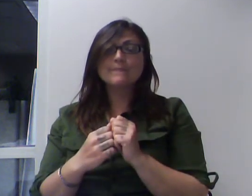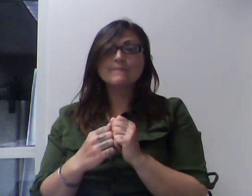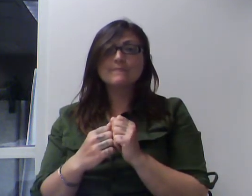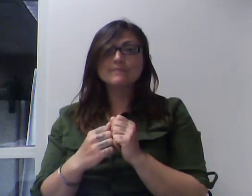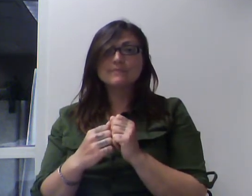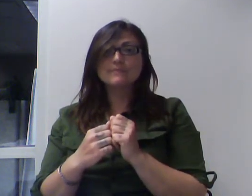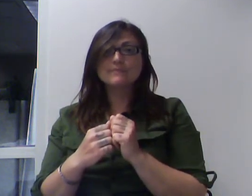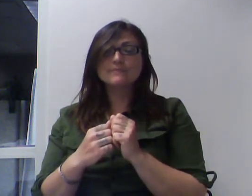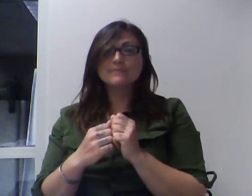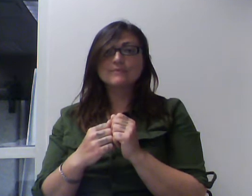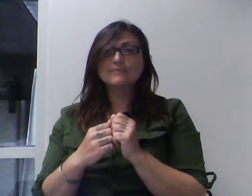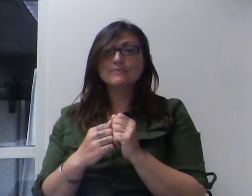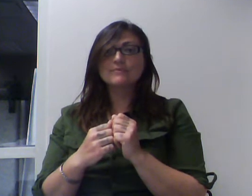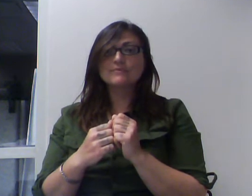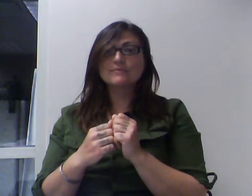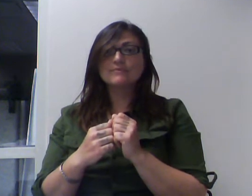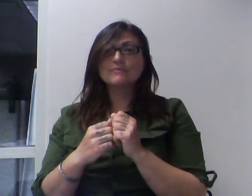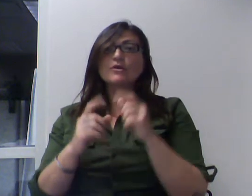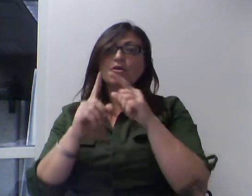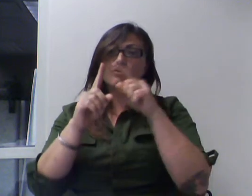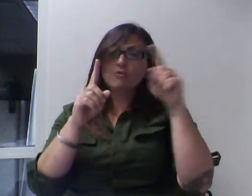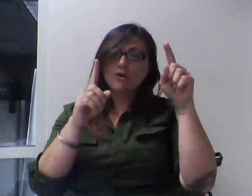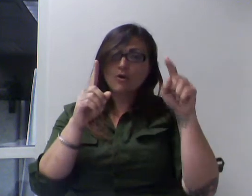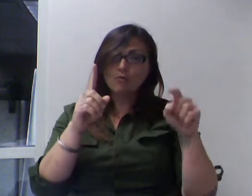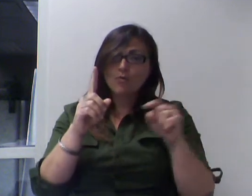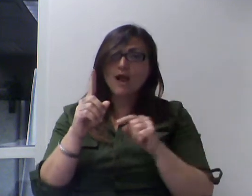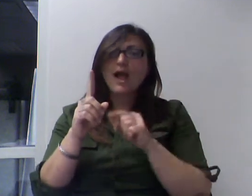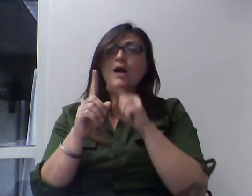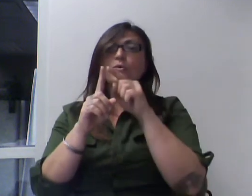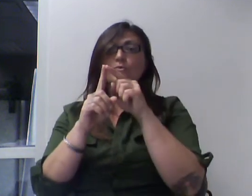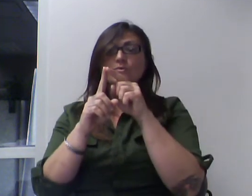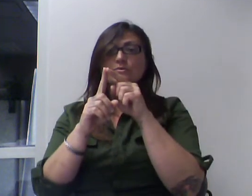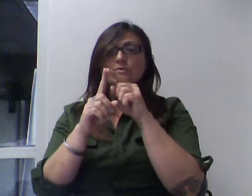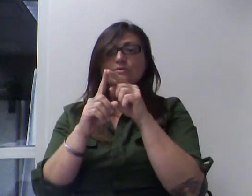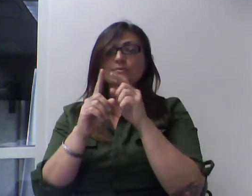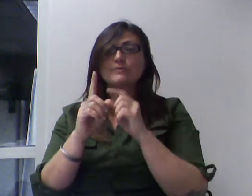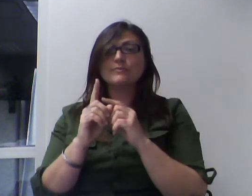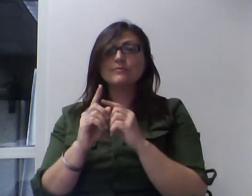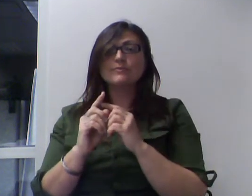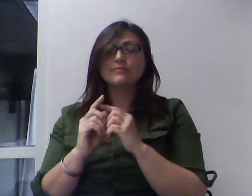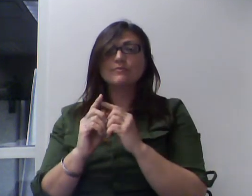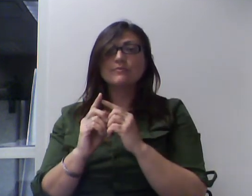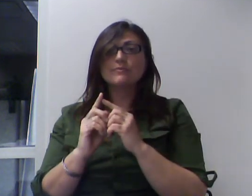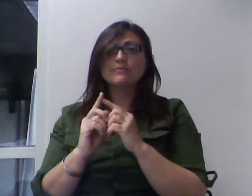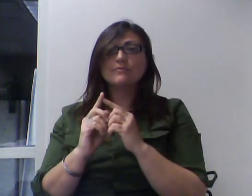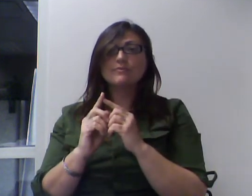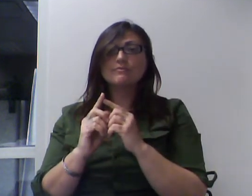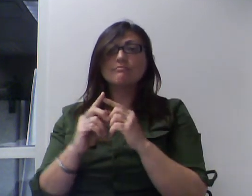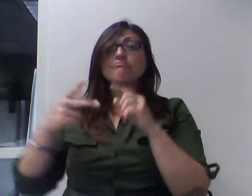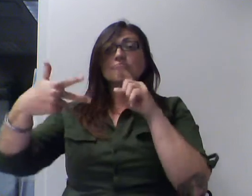surround to go with perimeter. Now area, on the other hand,